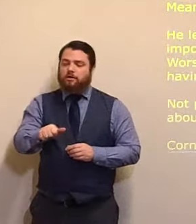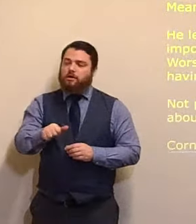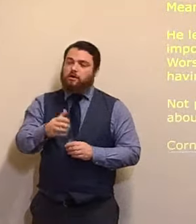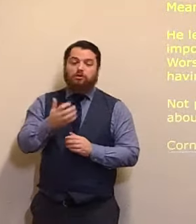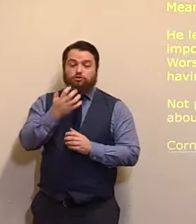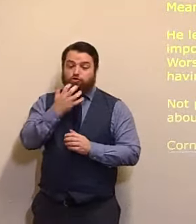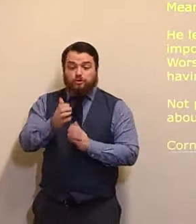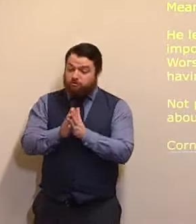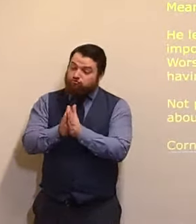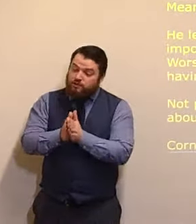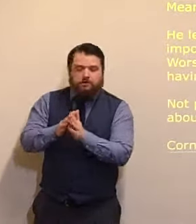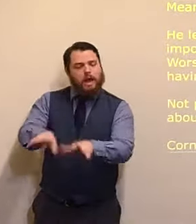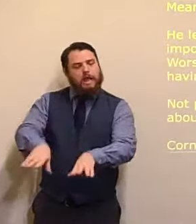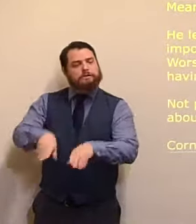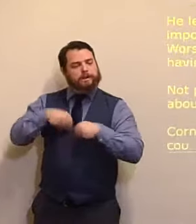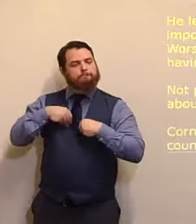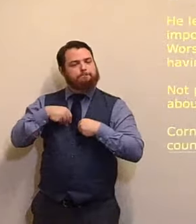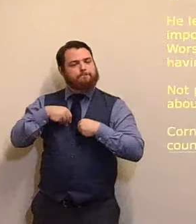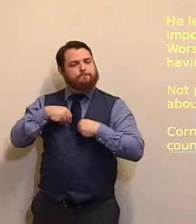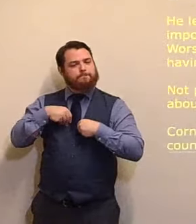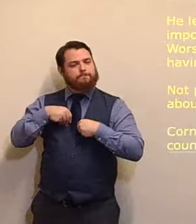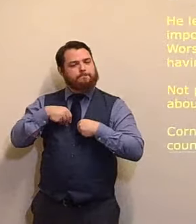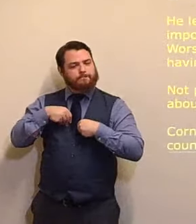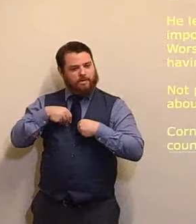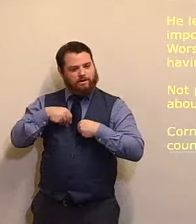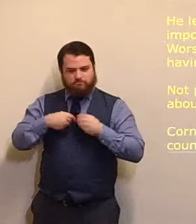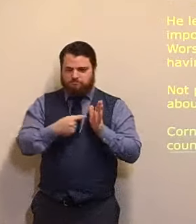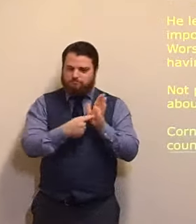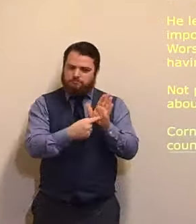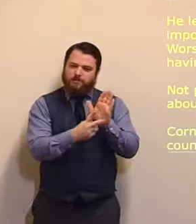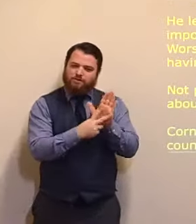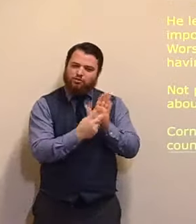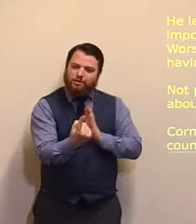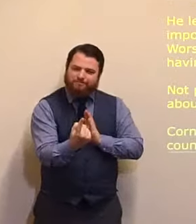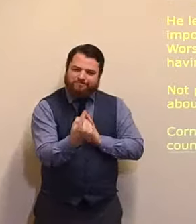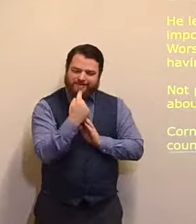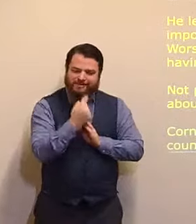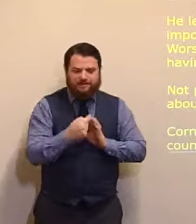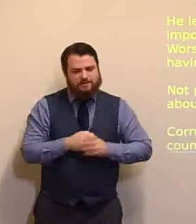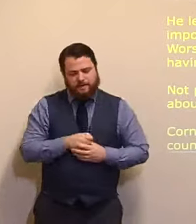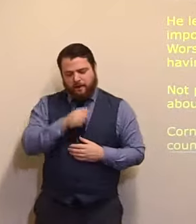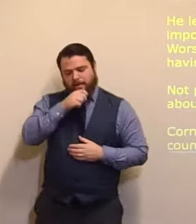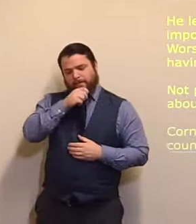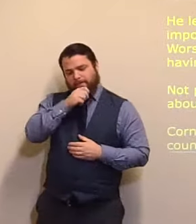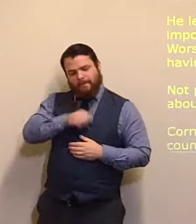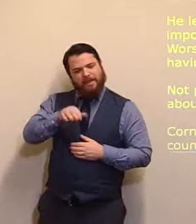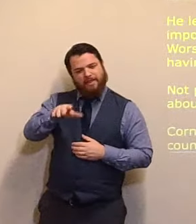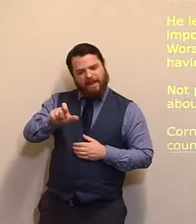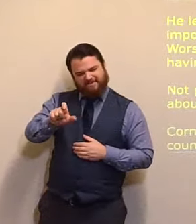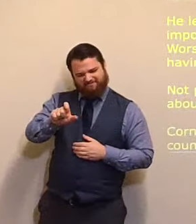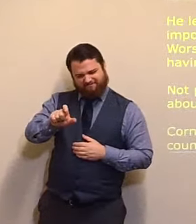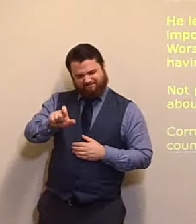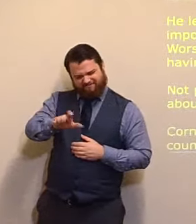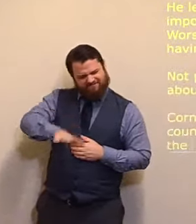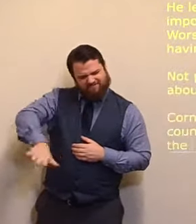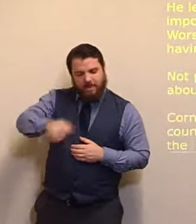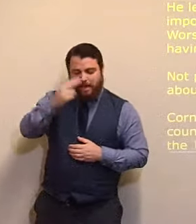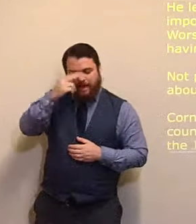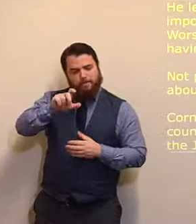religion. That's what he said, in the first one. there was a certain man, there was Caesar, called Cornelius, a centurion